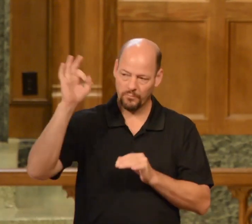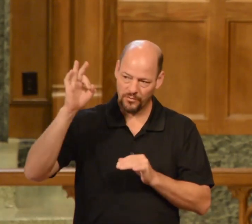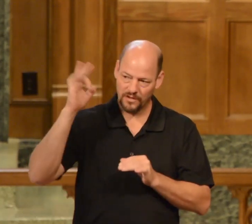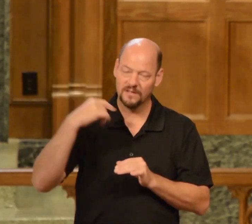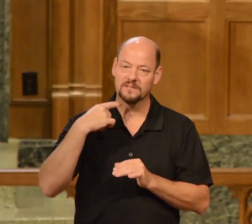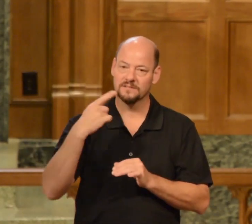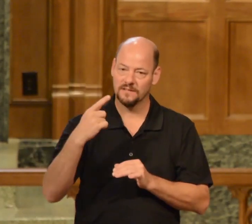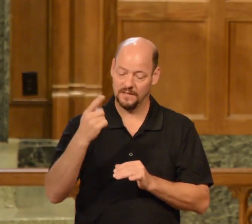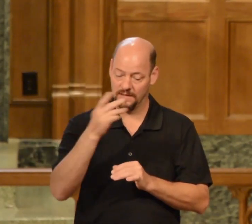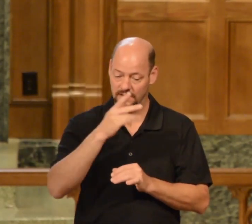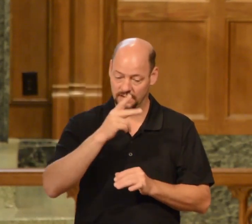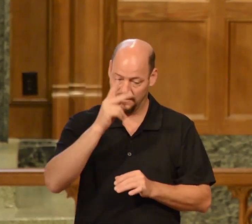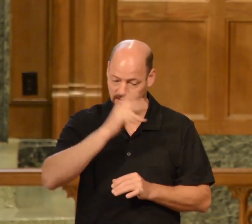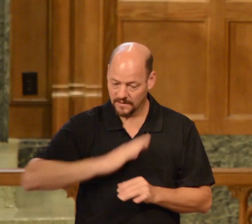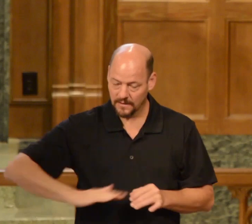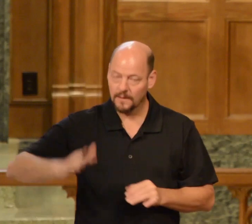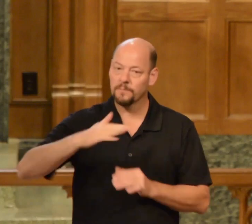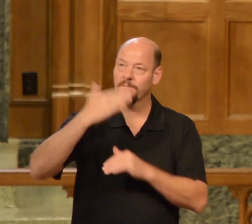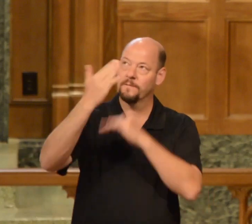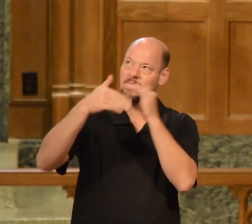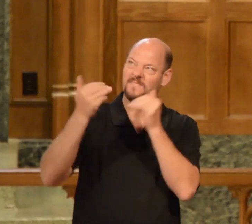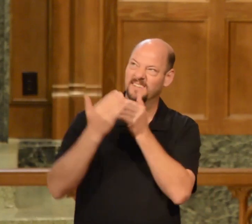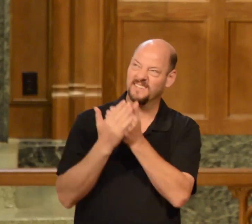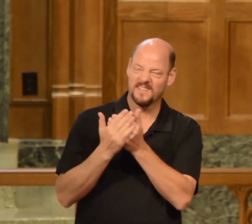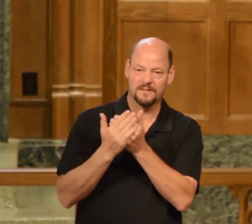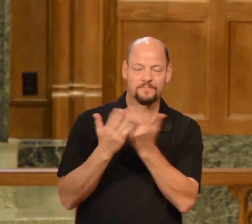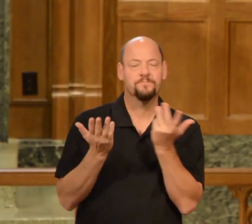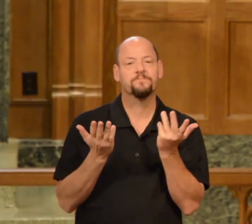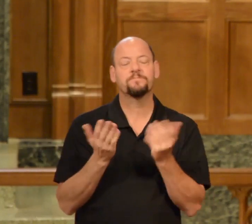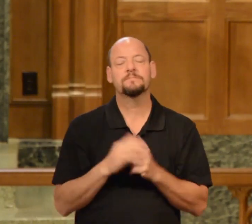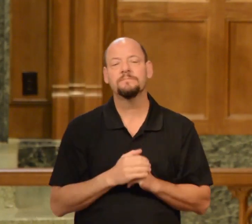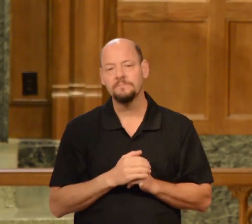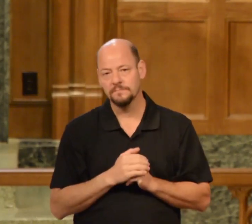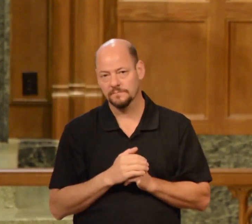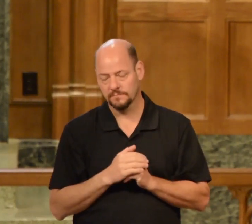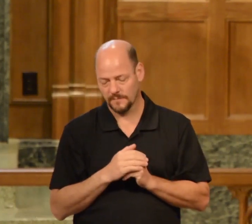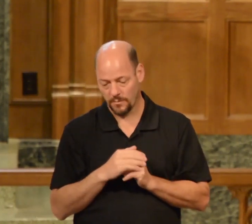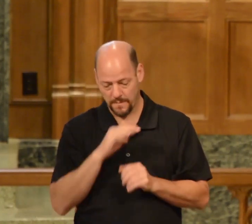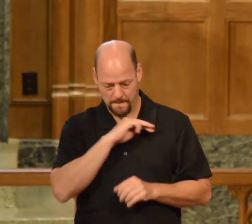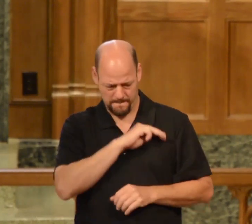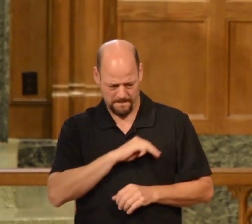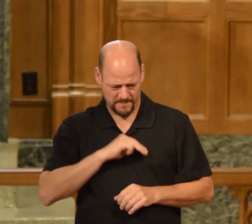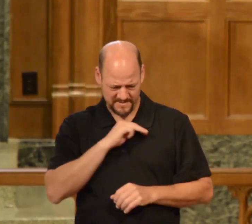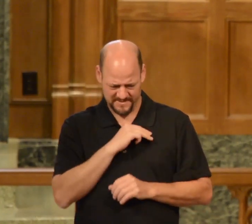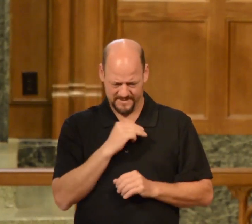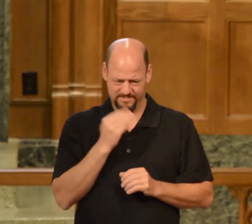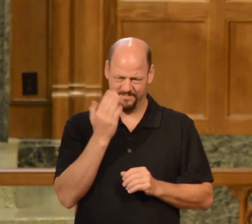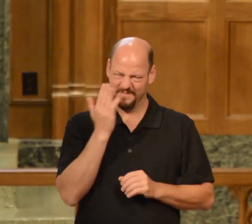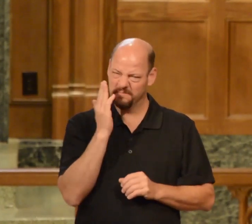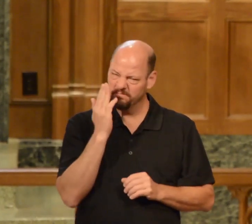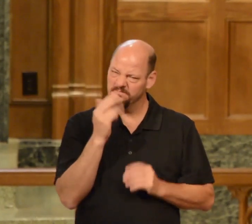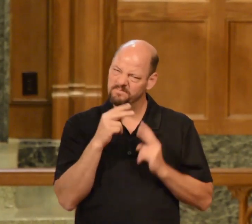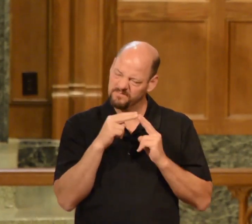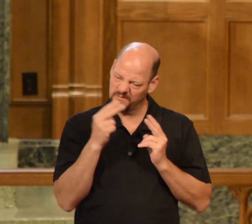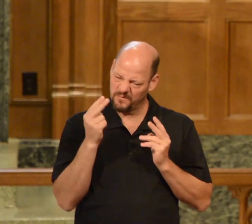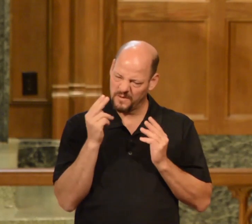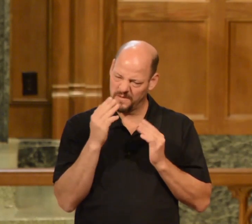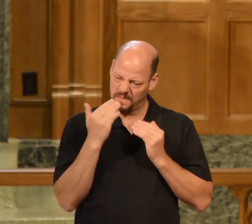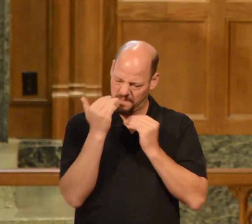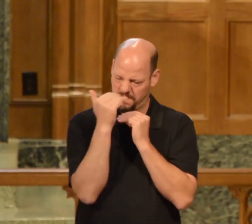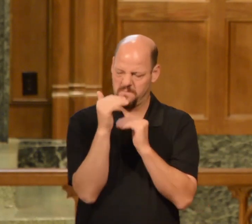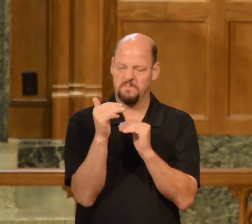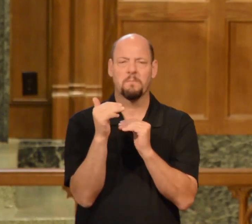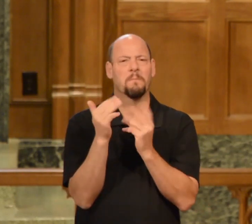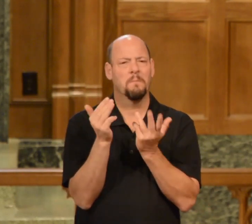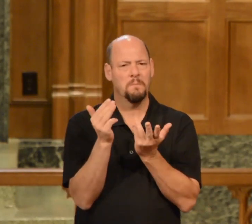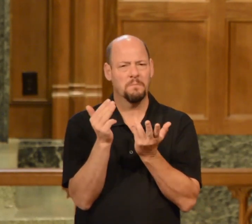Now, how is it that this mission is so limited in its scope? Or how are we